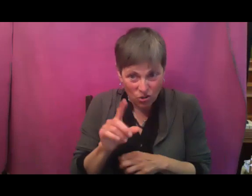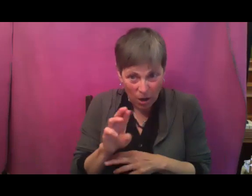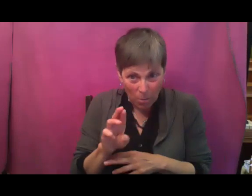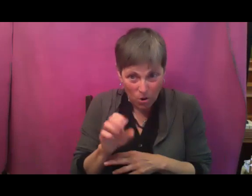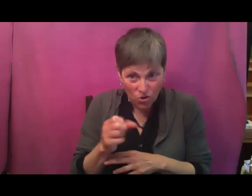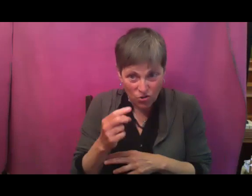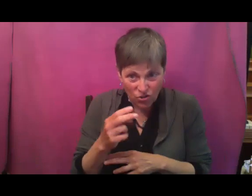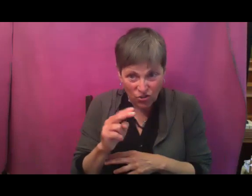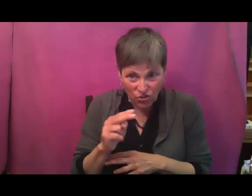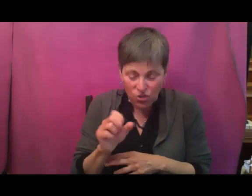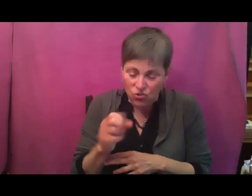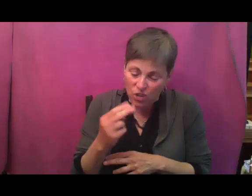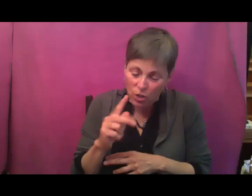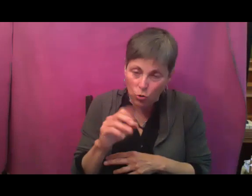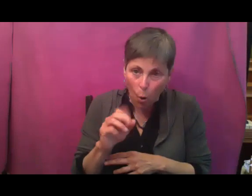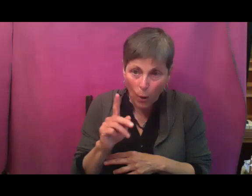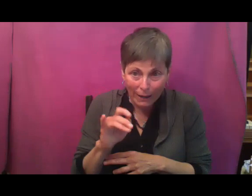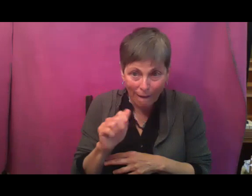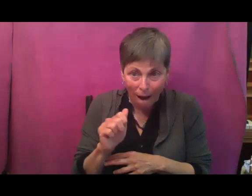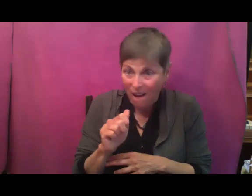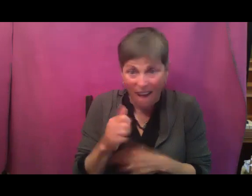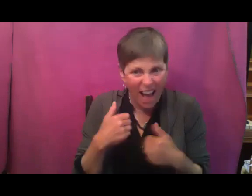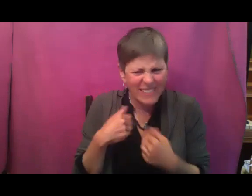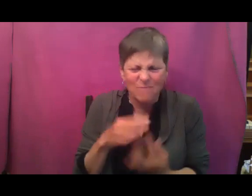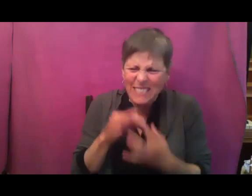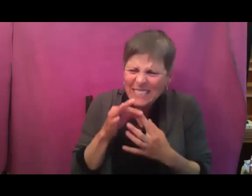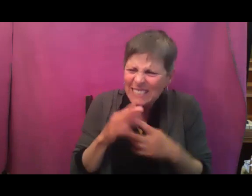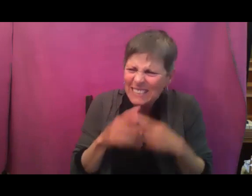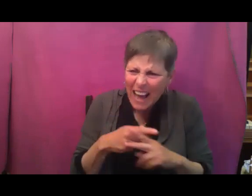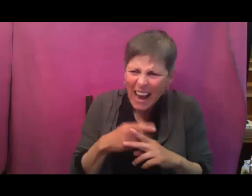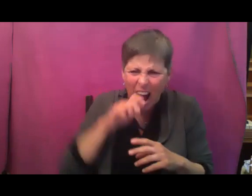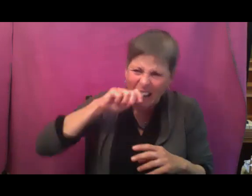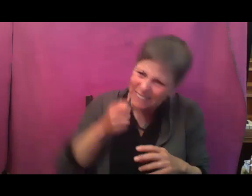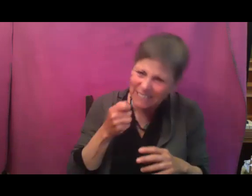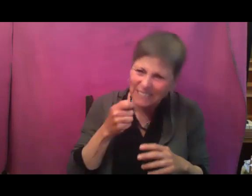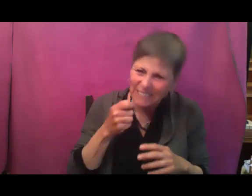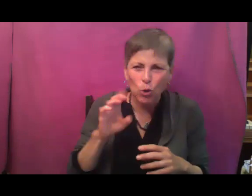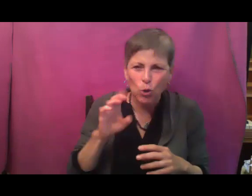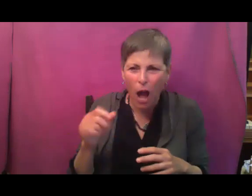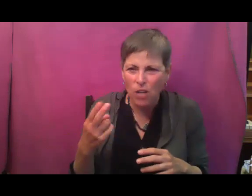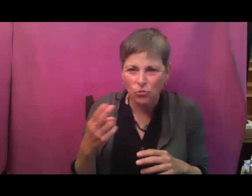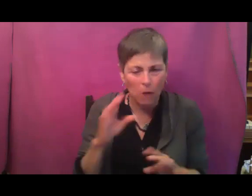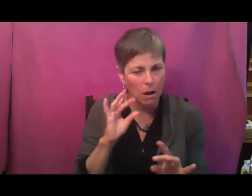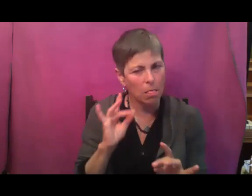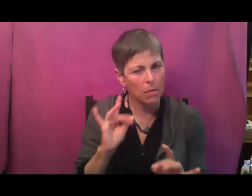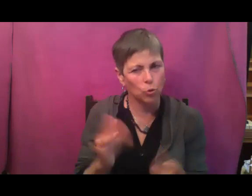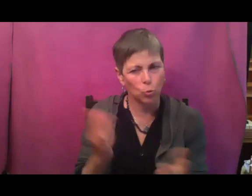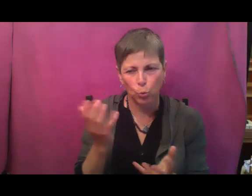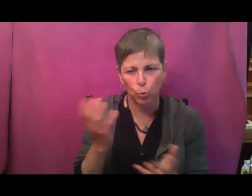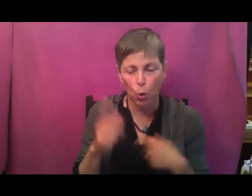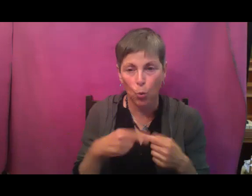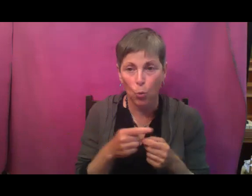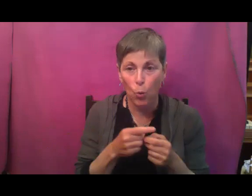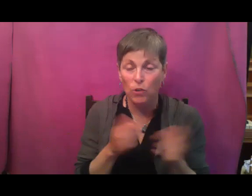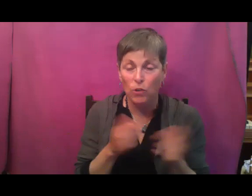at this eight inch stage, and it's very specific, the Shinto Kiwa is delicious earlier, smaller, it's also